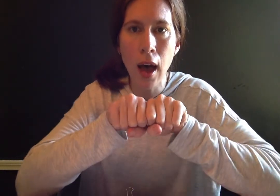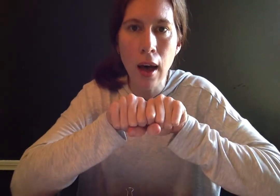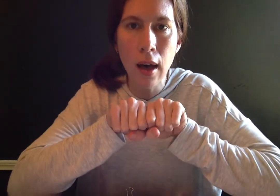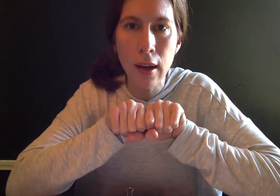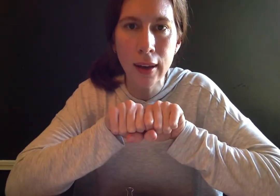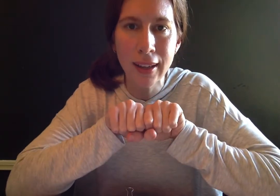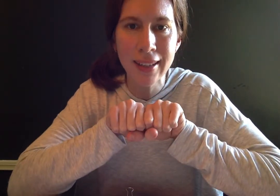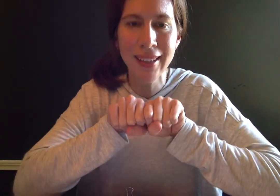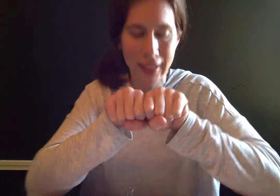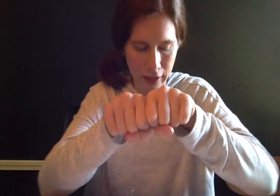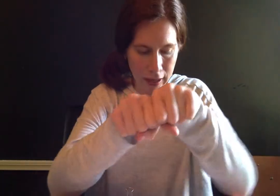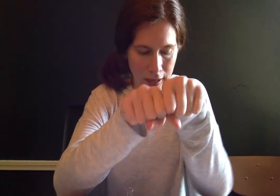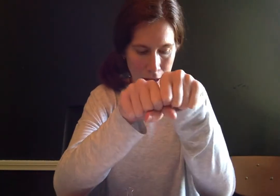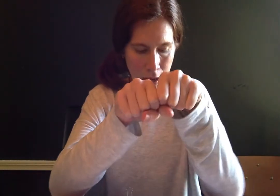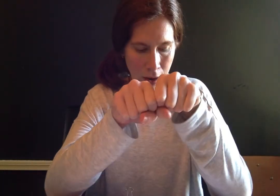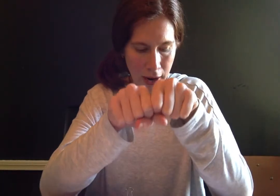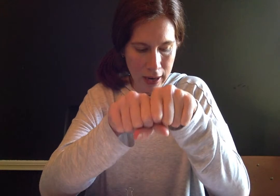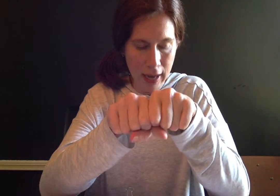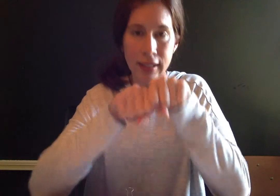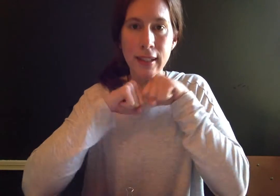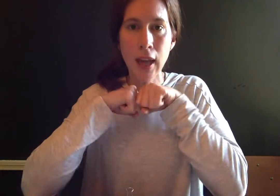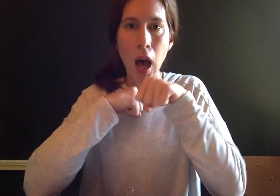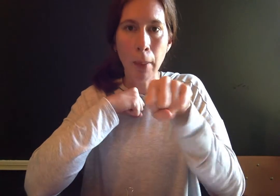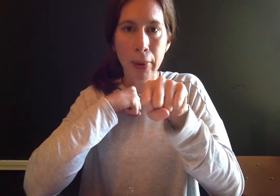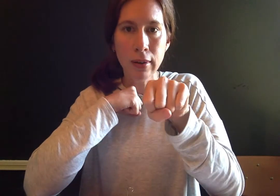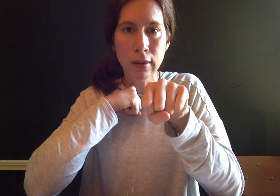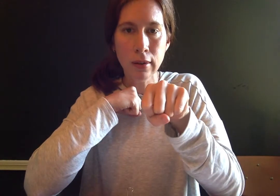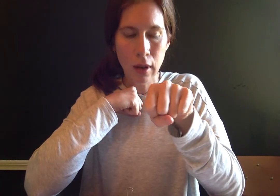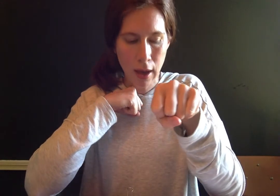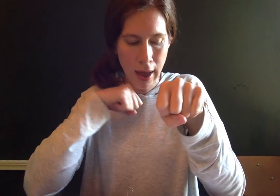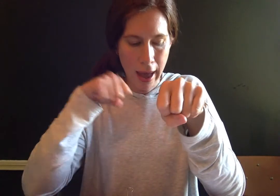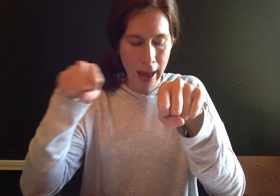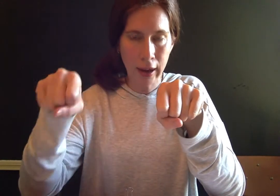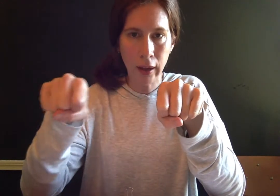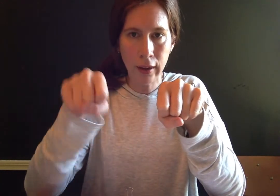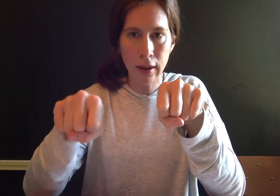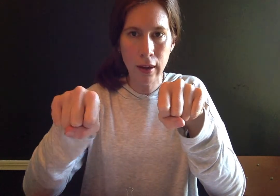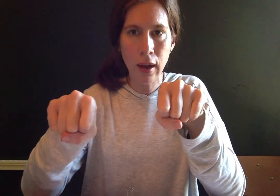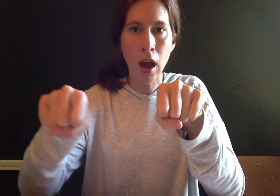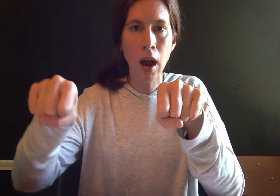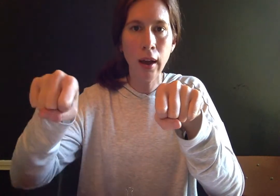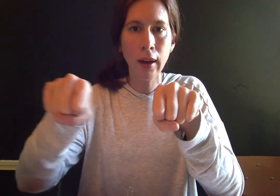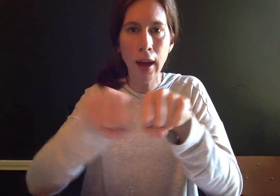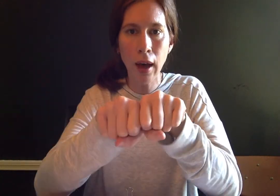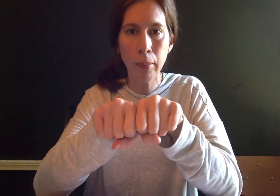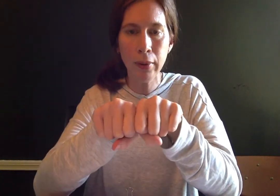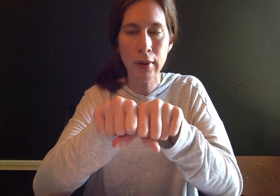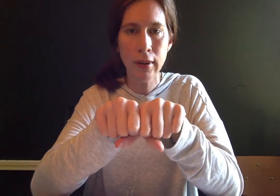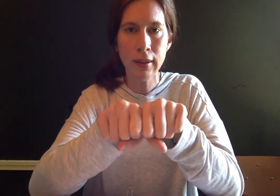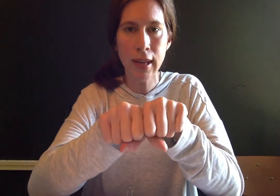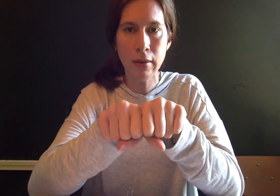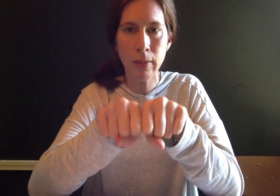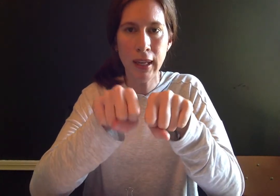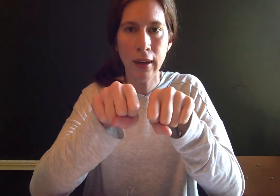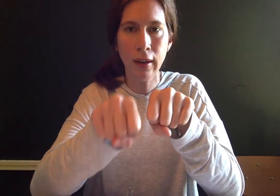Hug. Good. All right. Next is up. Add C. Cup. Say it with me. C.